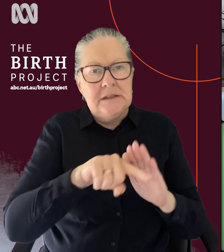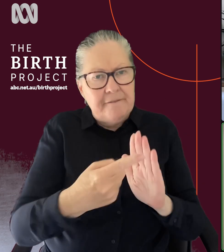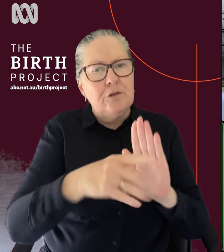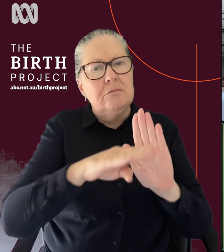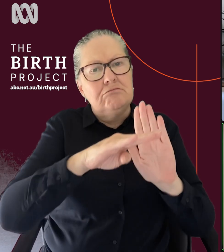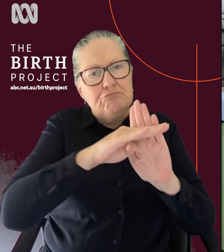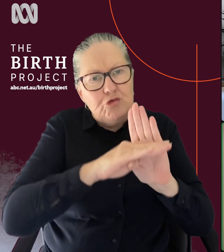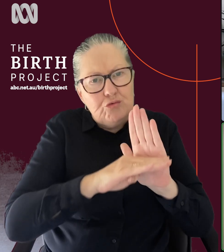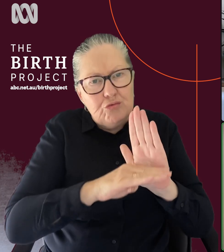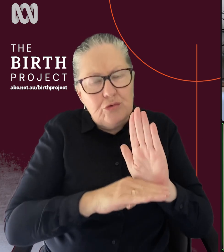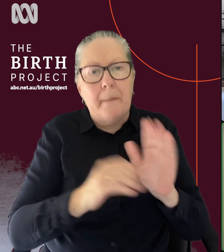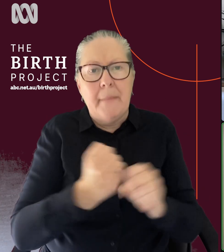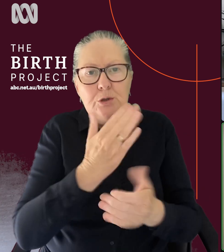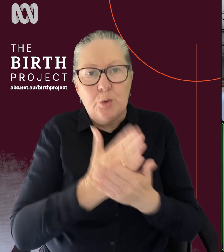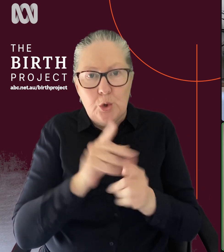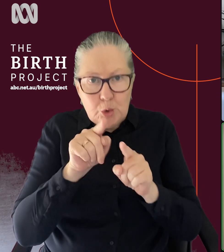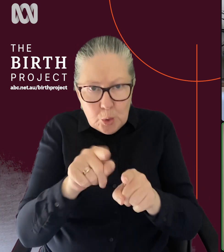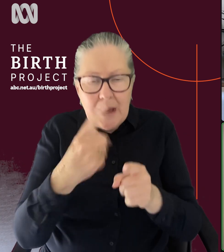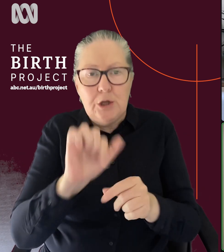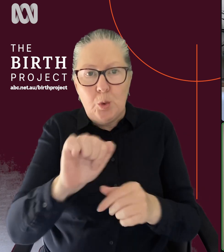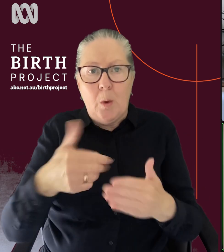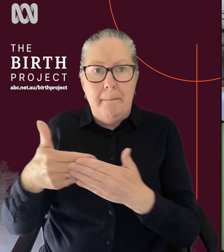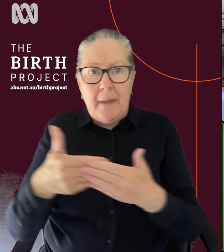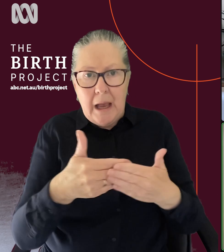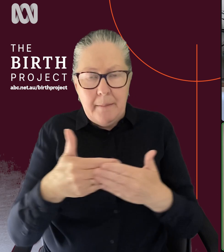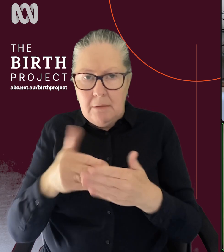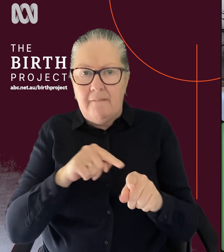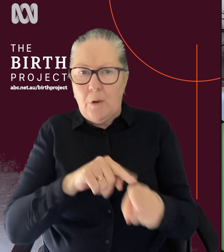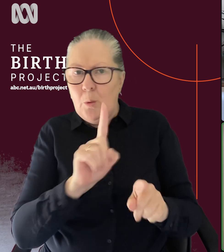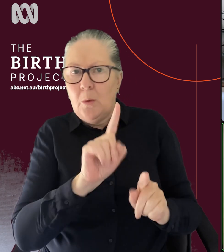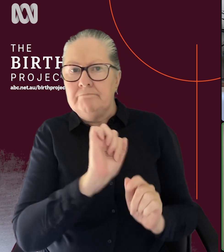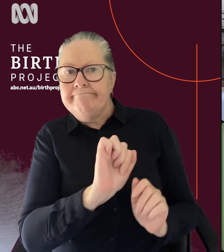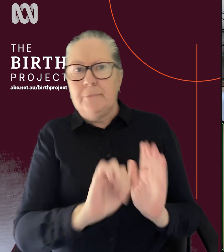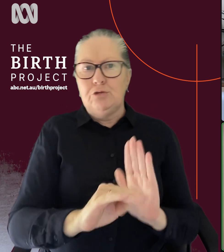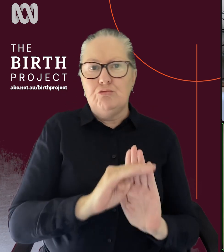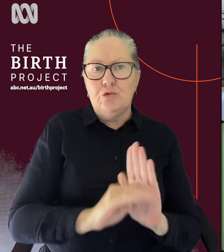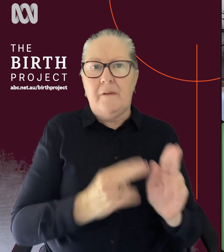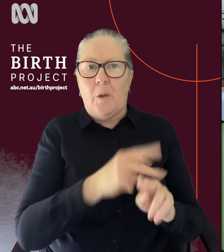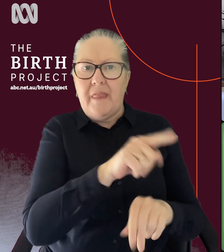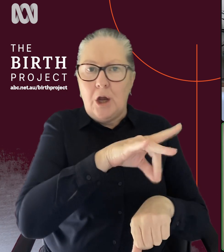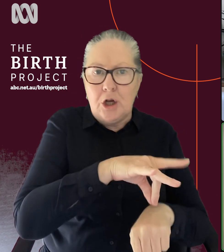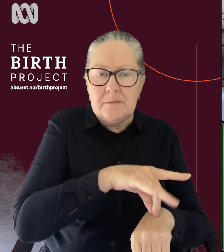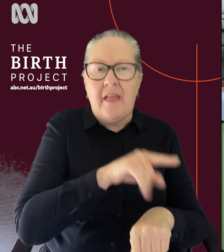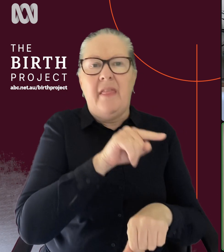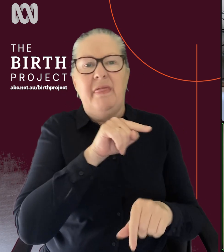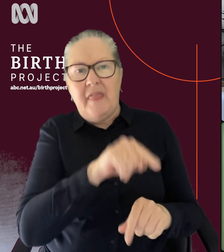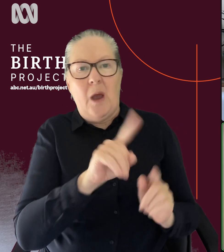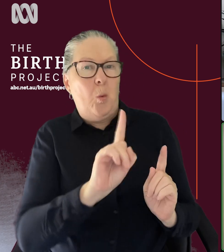to make sure that you and your baby kind of meet the criteria for that particular hospital and that particular model of care.